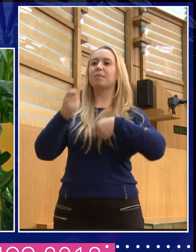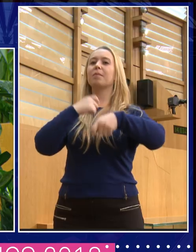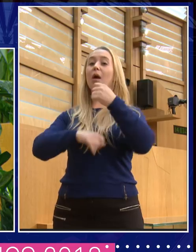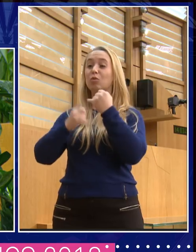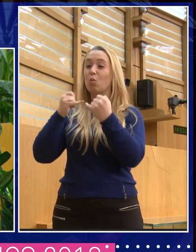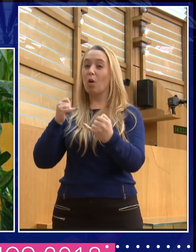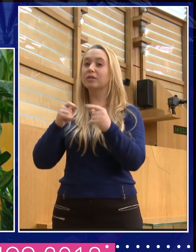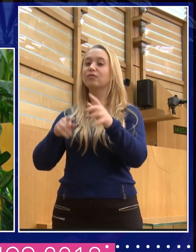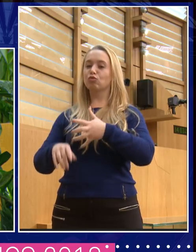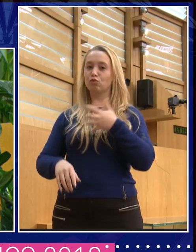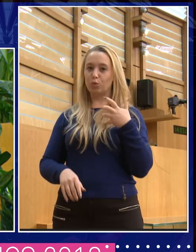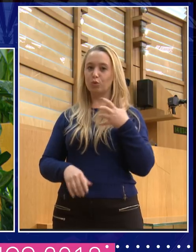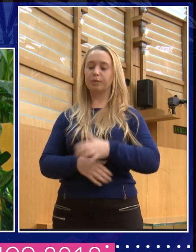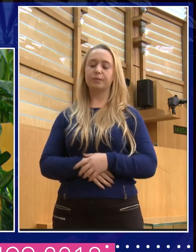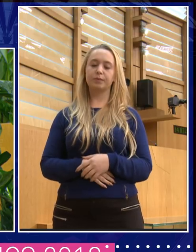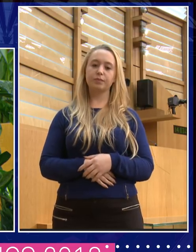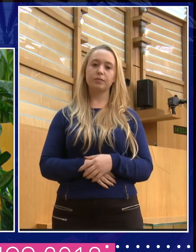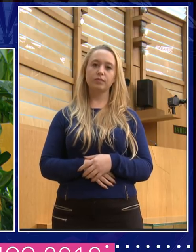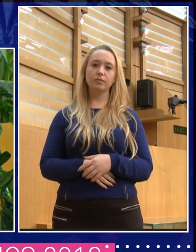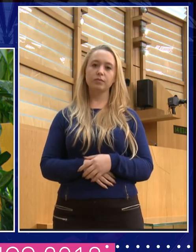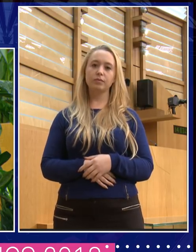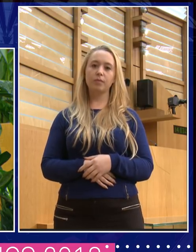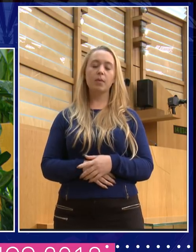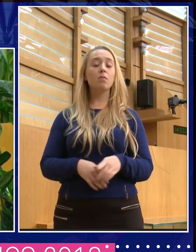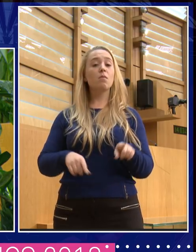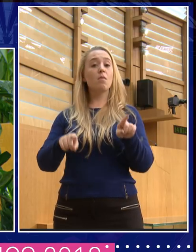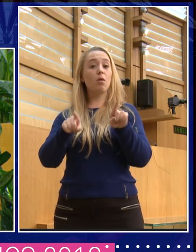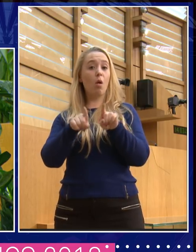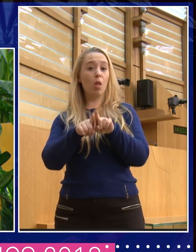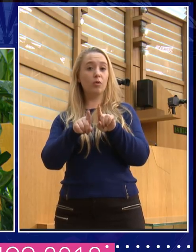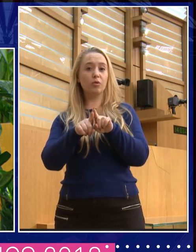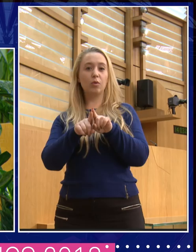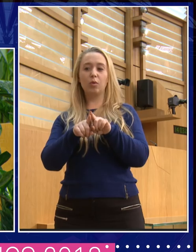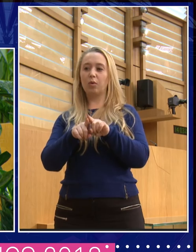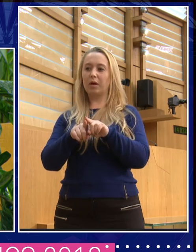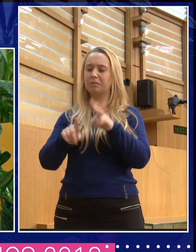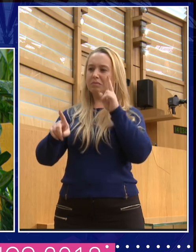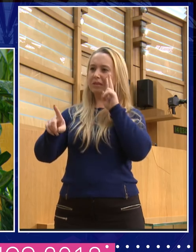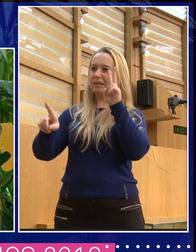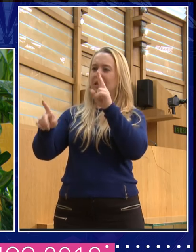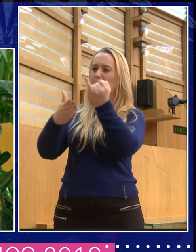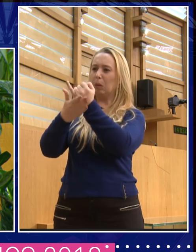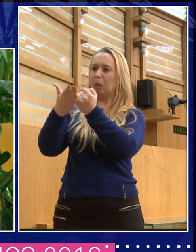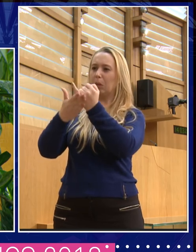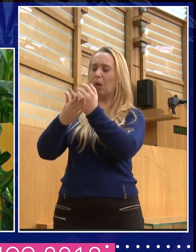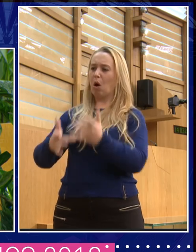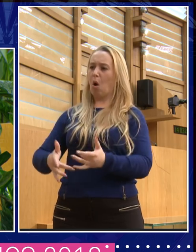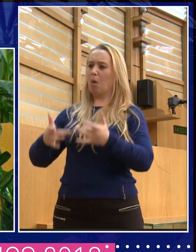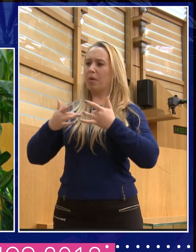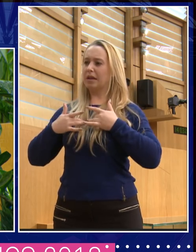And I also kind of thought that some of these people who were writing that kind of stuff, you know, bits of it, you know,